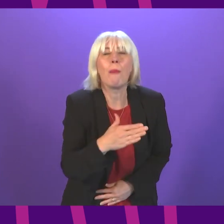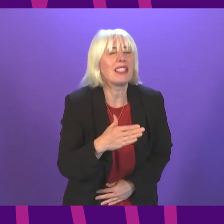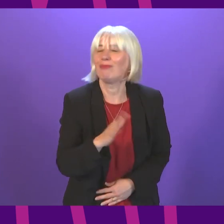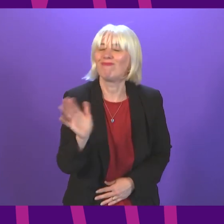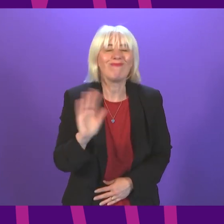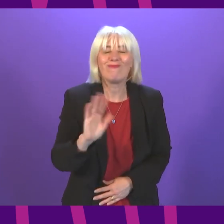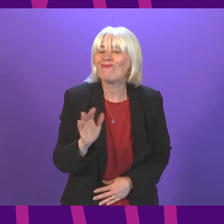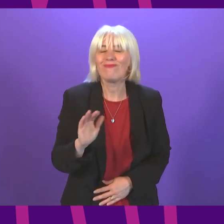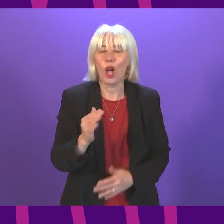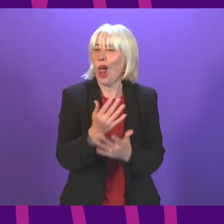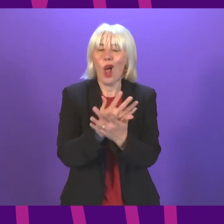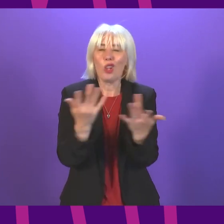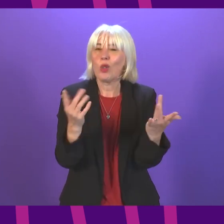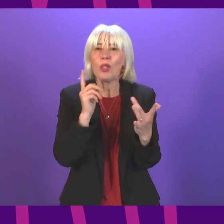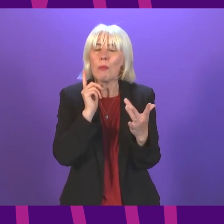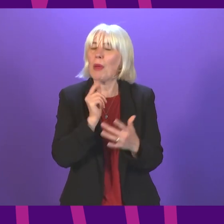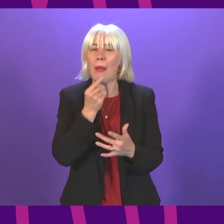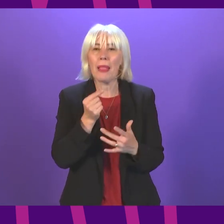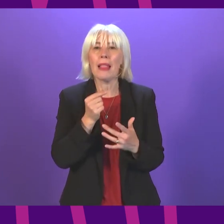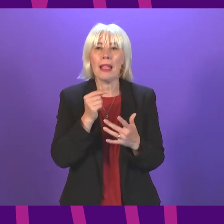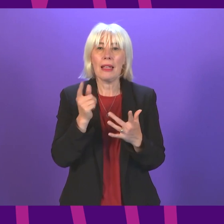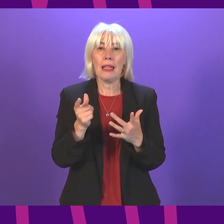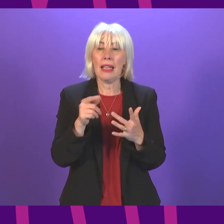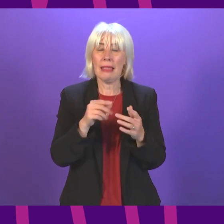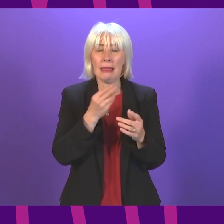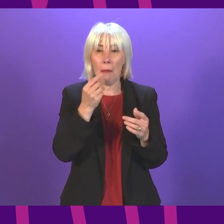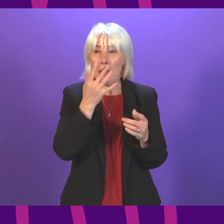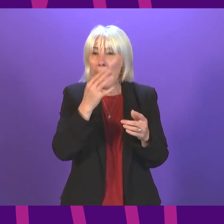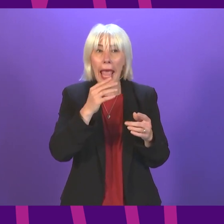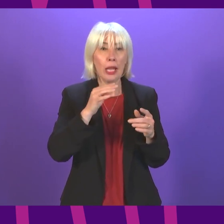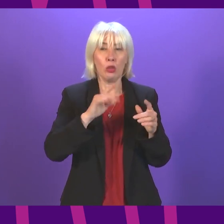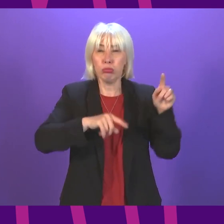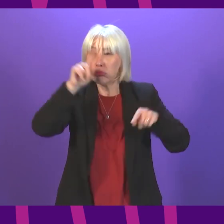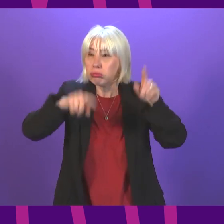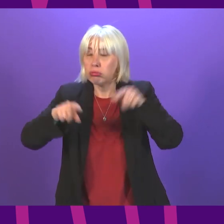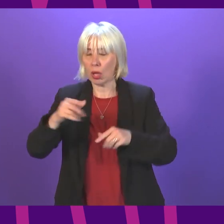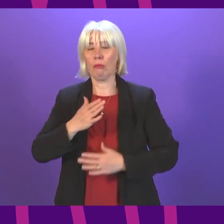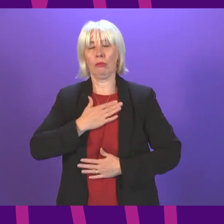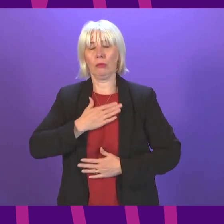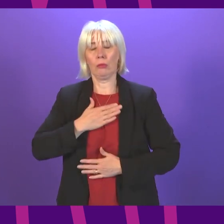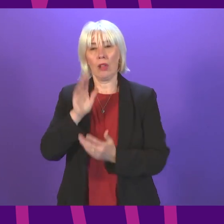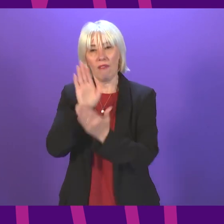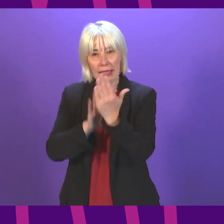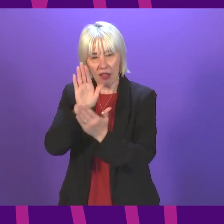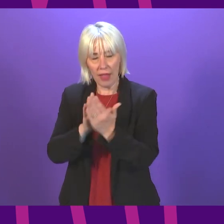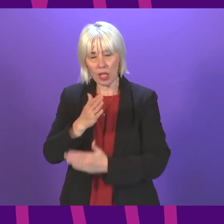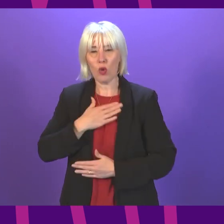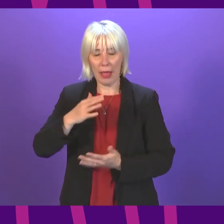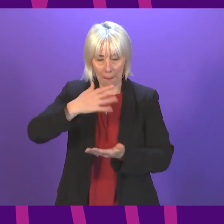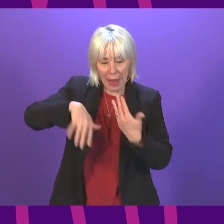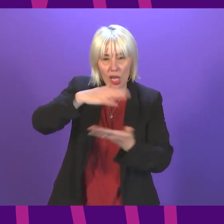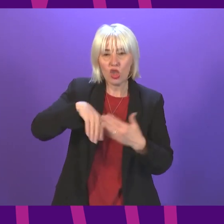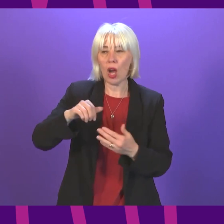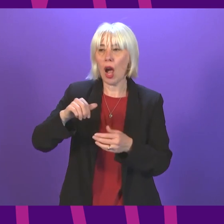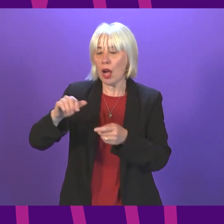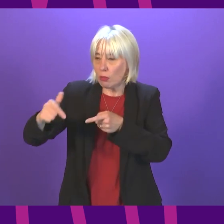Clearly, many people, in particular demographics, would like a face-to-face appointment. So having that mix of both near me,